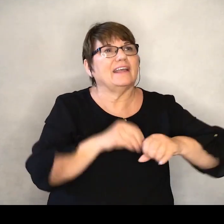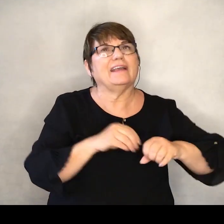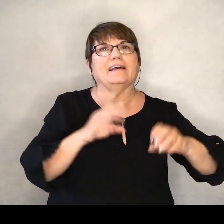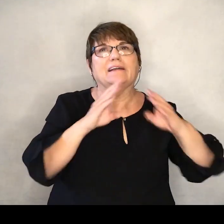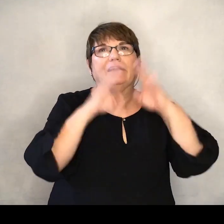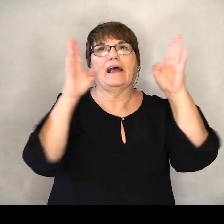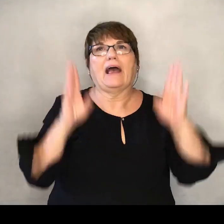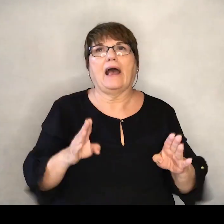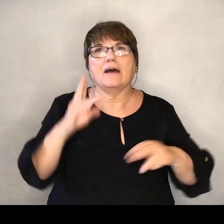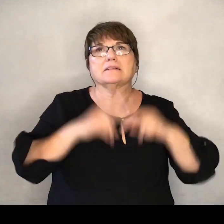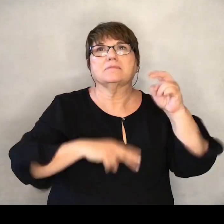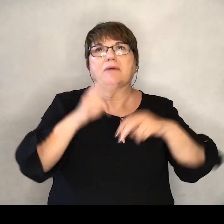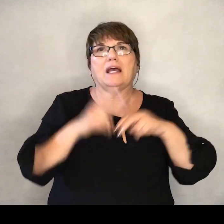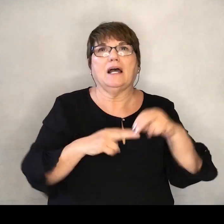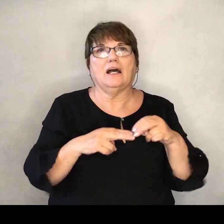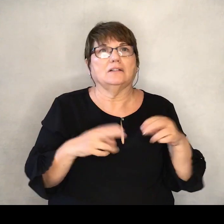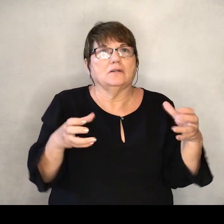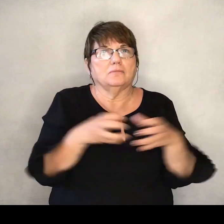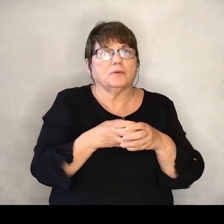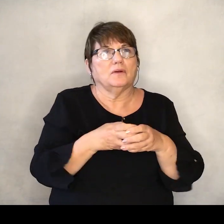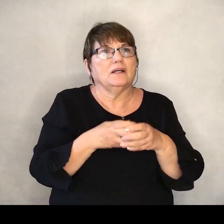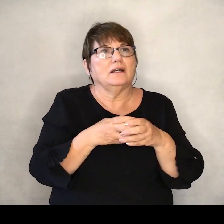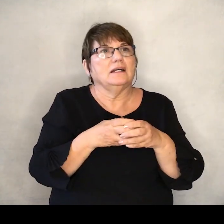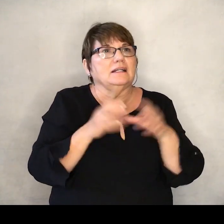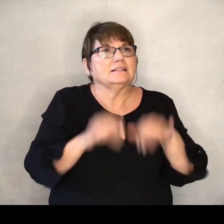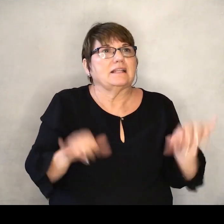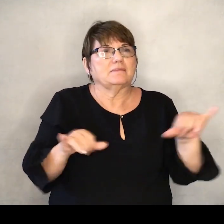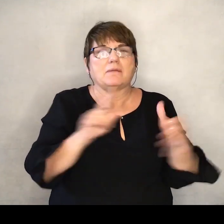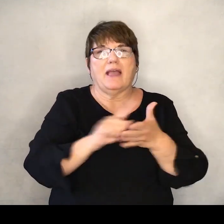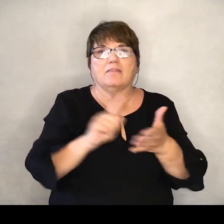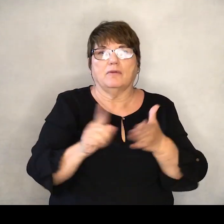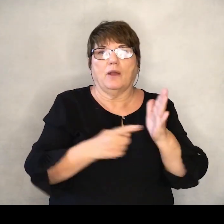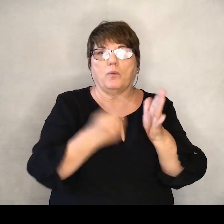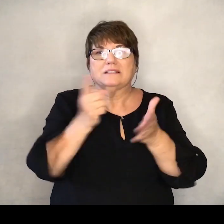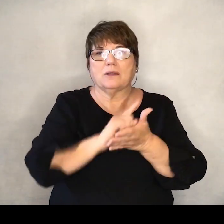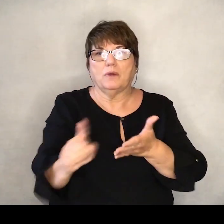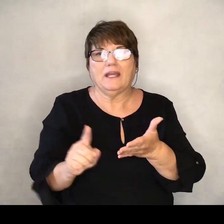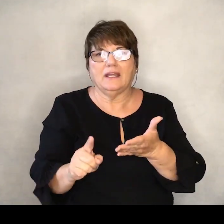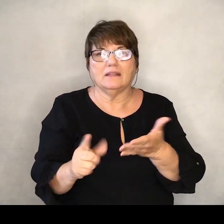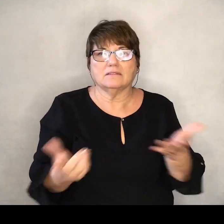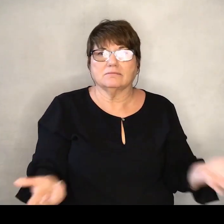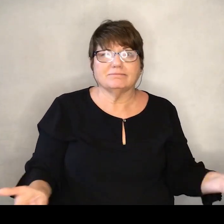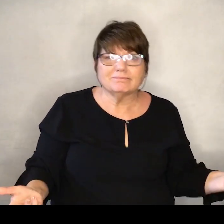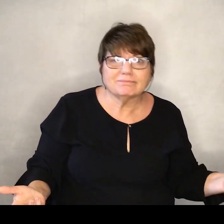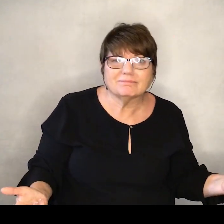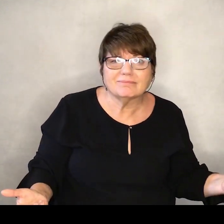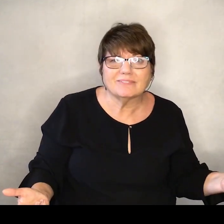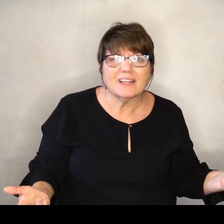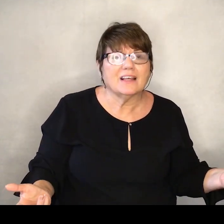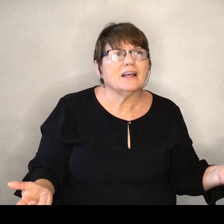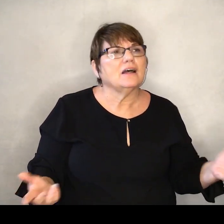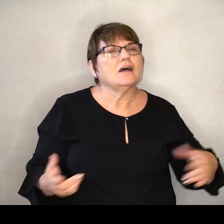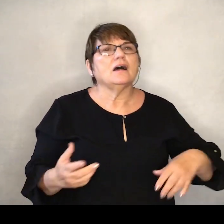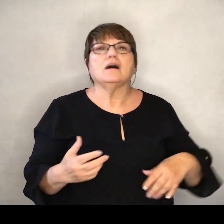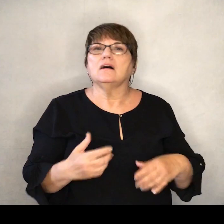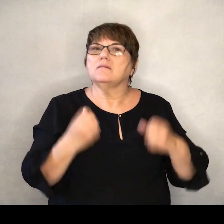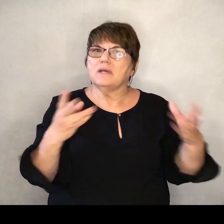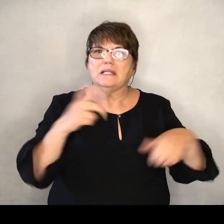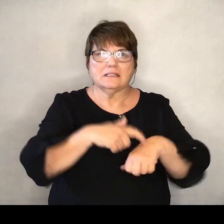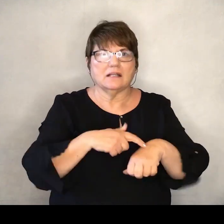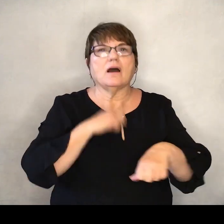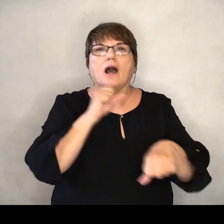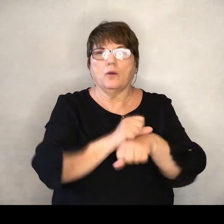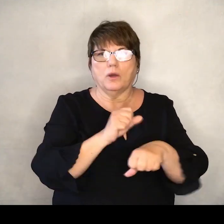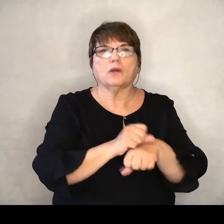With only our tightly knit church family. I can't tell you how many times I have worked with